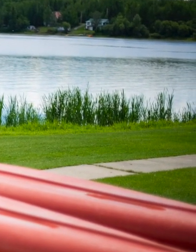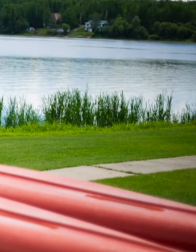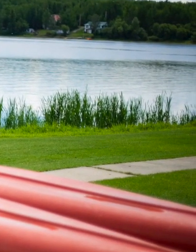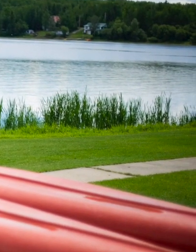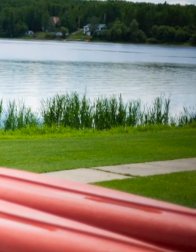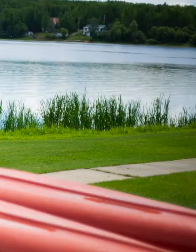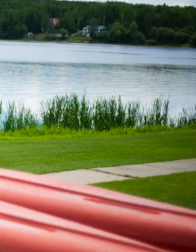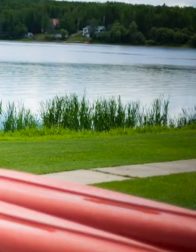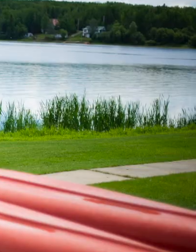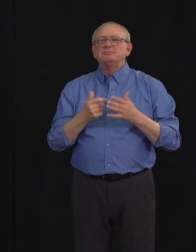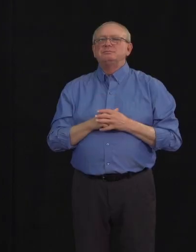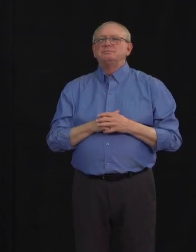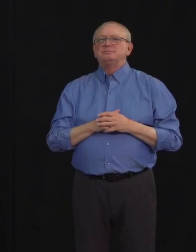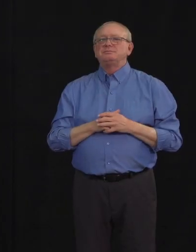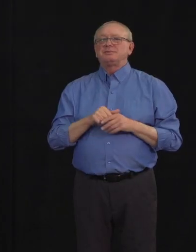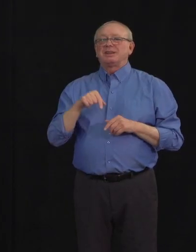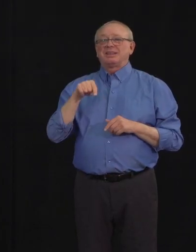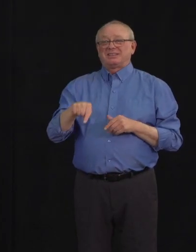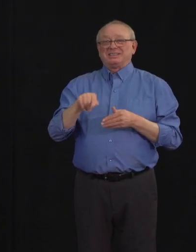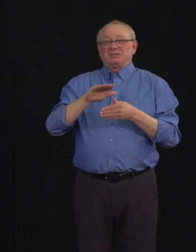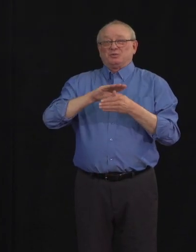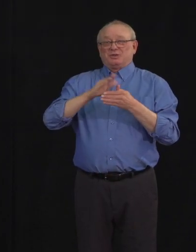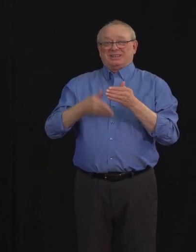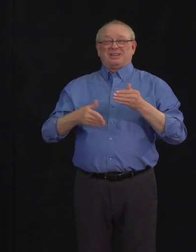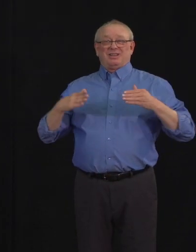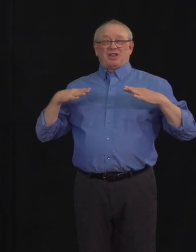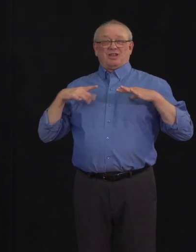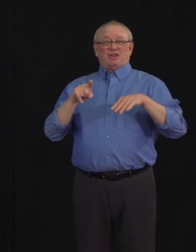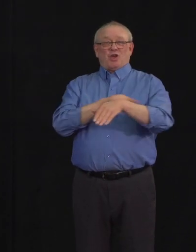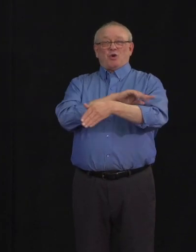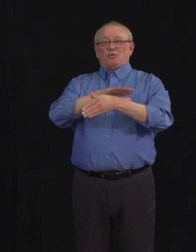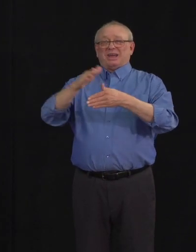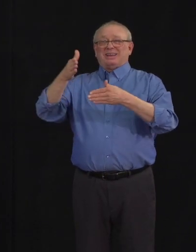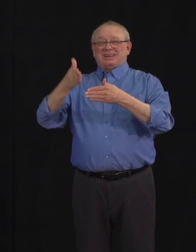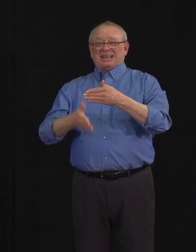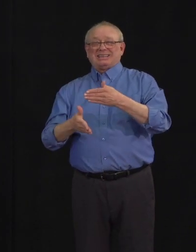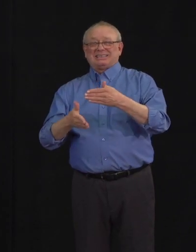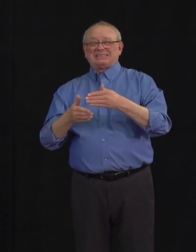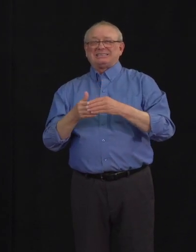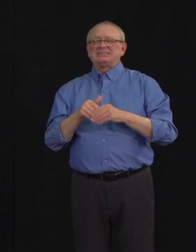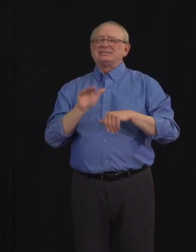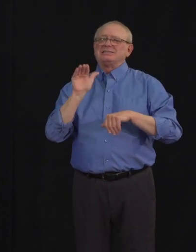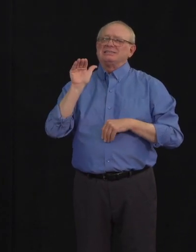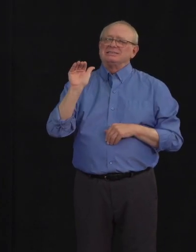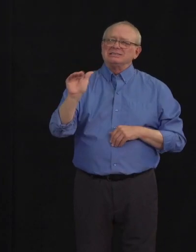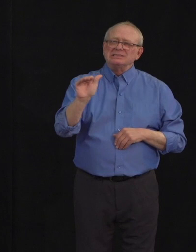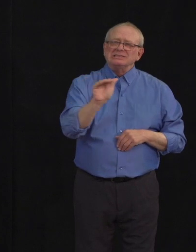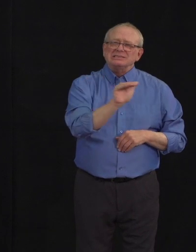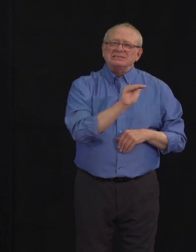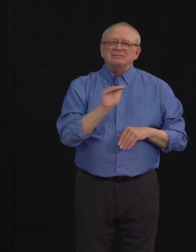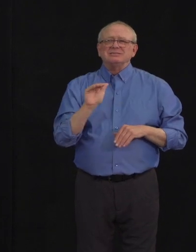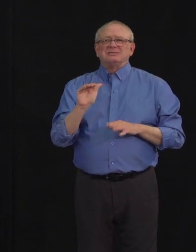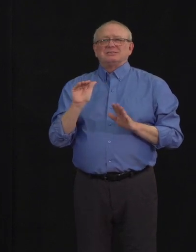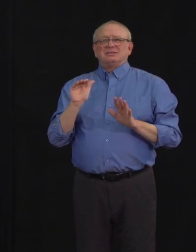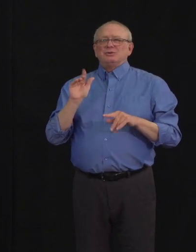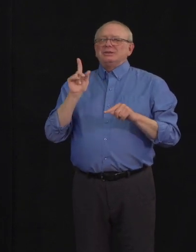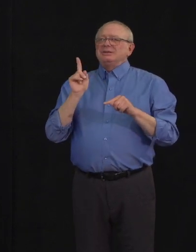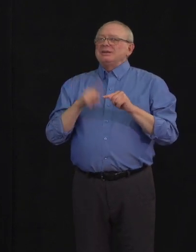long weekend, please remember that physical distancing and restrictions on groups of 15 or more still apply.